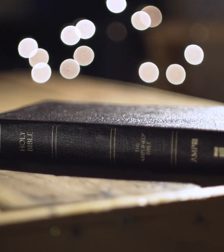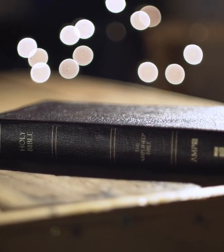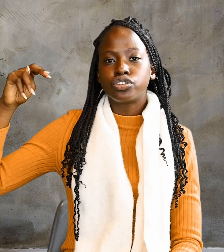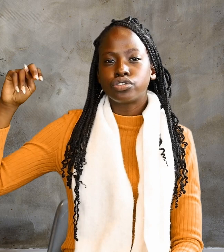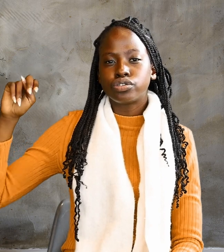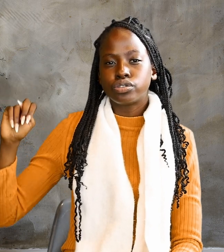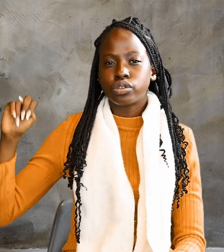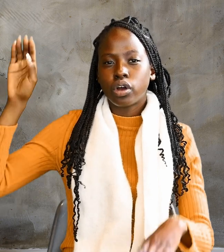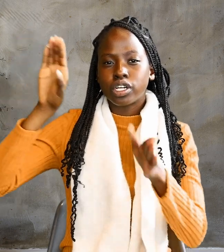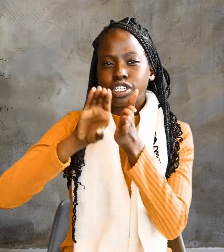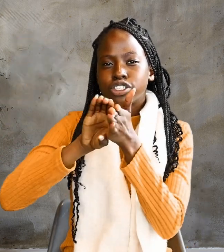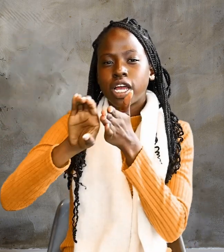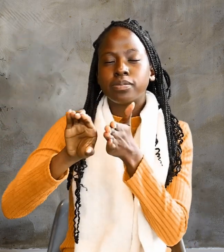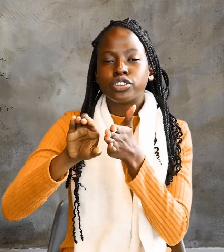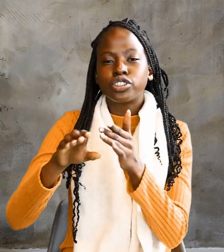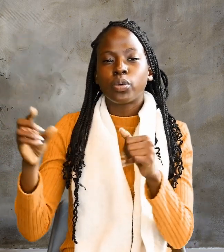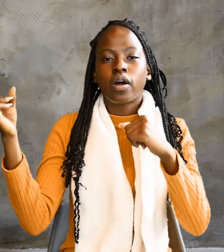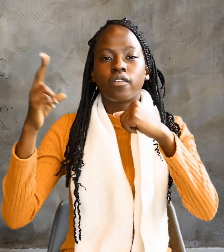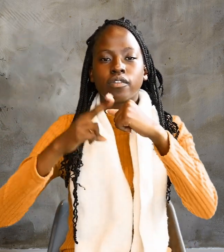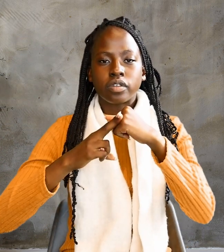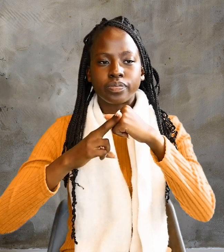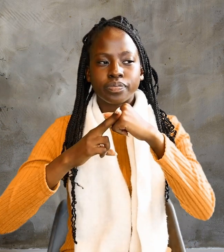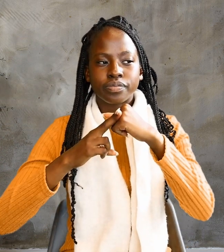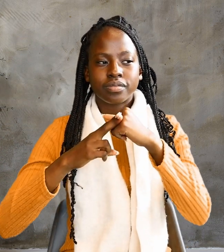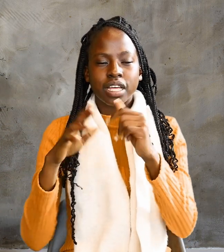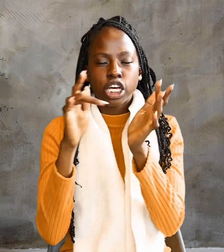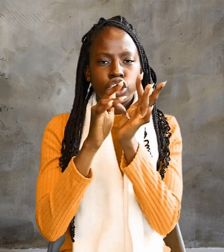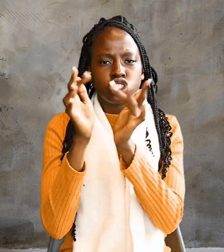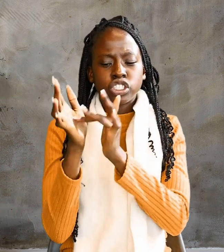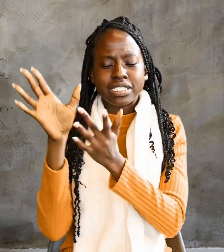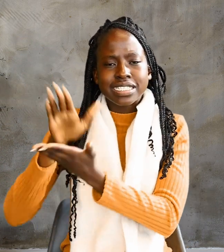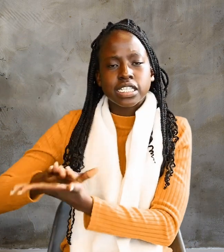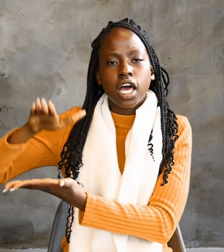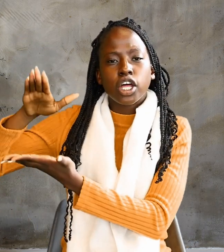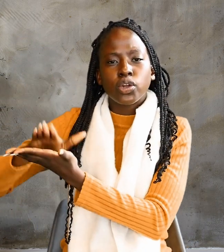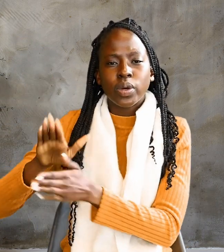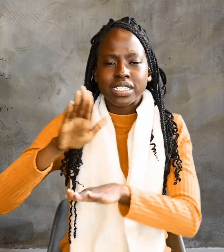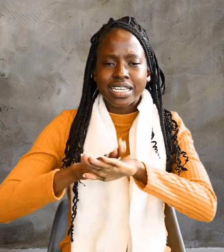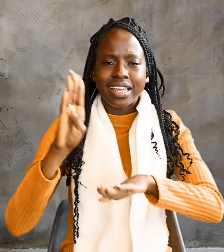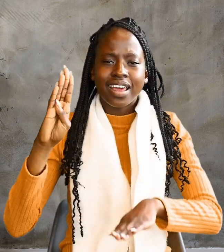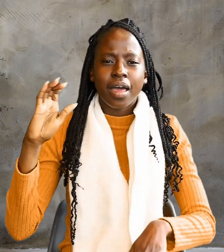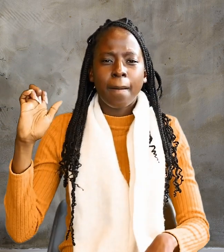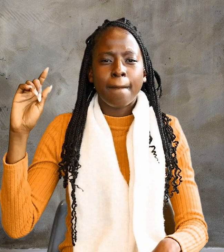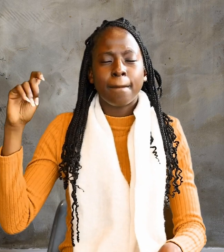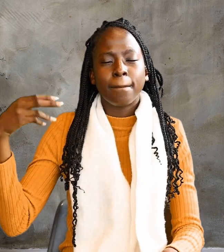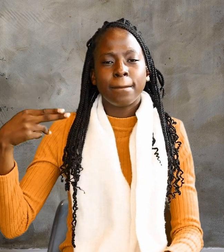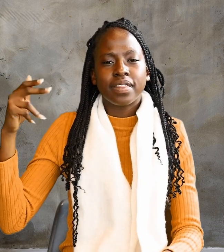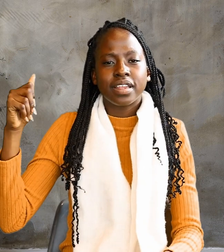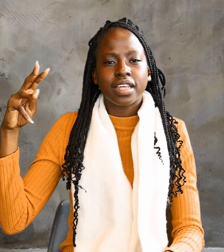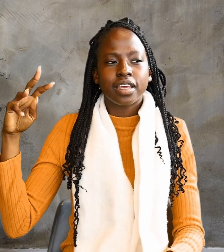John chapter 12, Jesus anointed at Bethany.